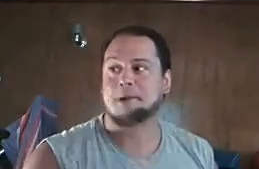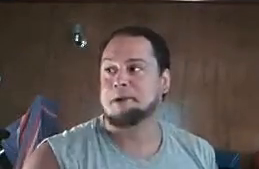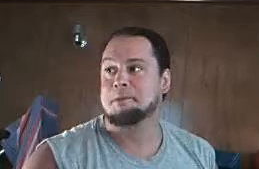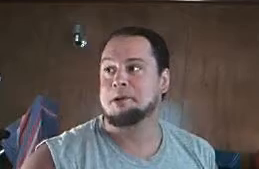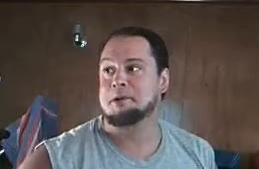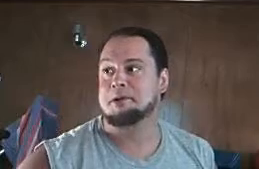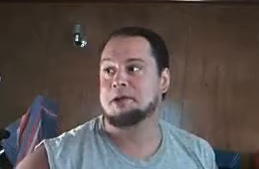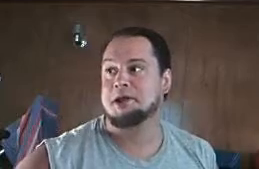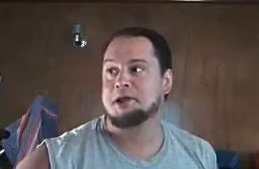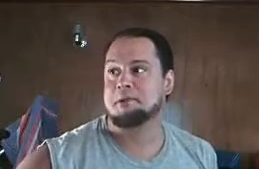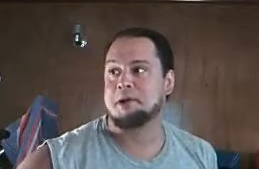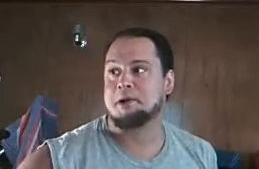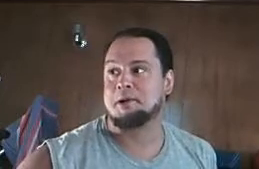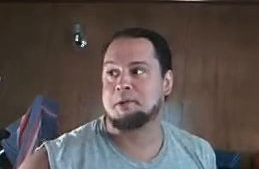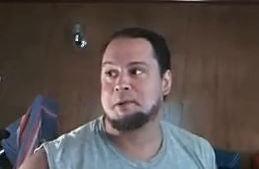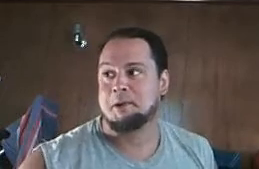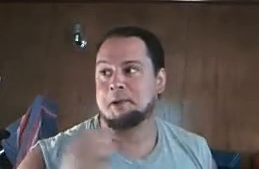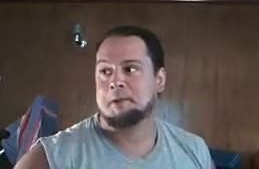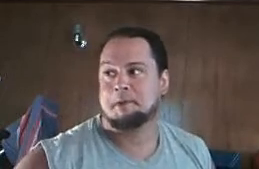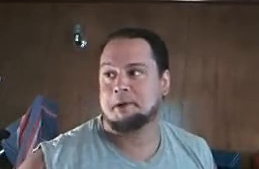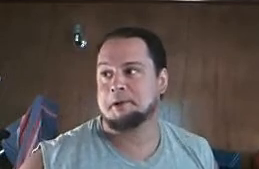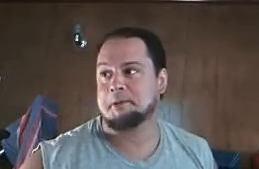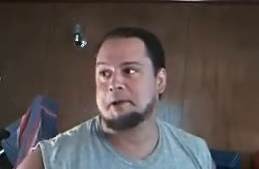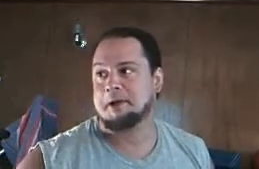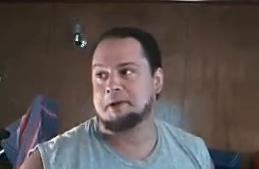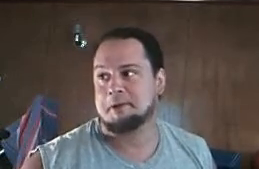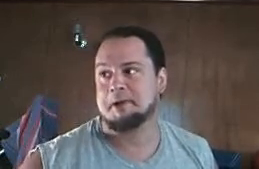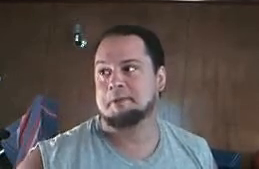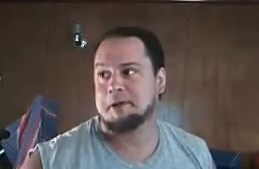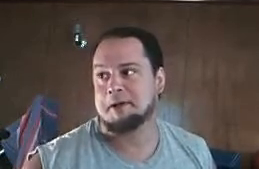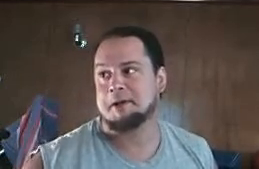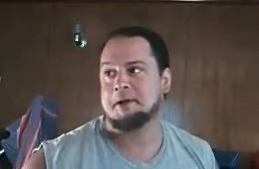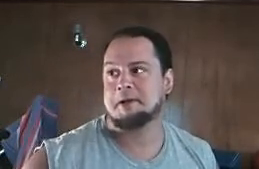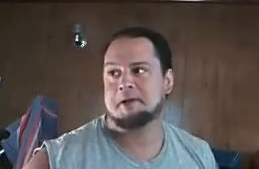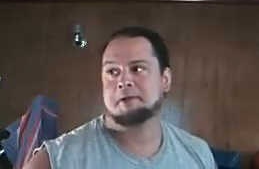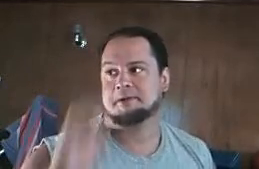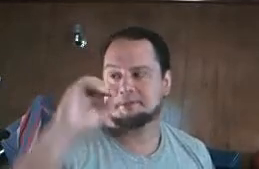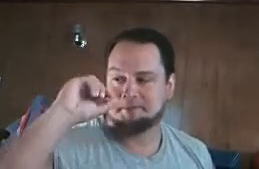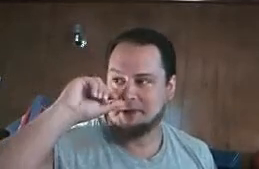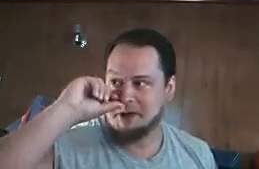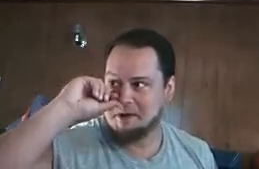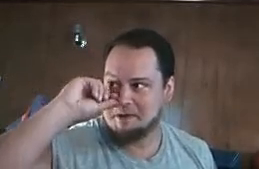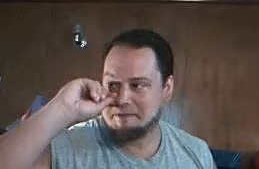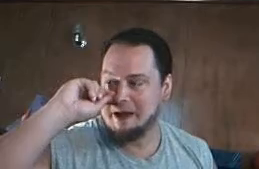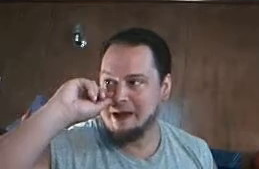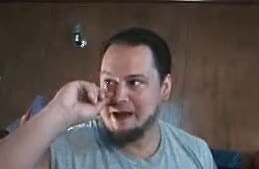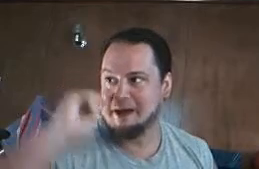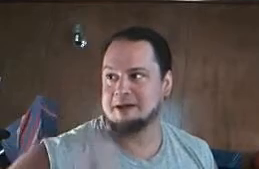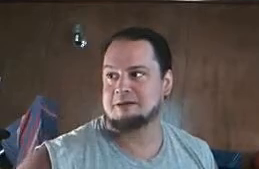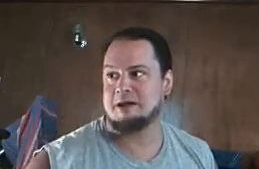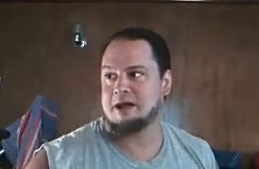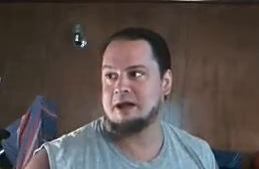Nobody's been the wrestler. The wrestler-wrestha-wrestha-wrestha-wrestha-wrestha. Yeah, man, that's fine.